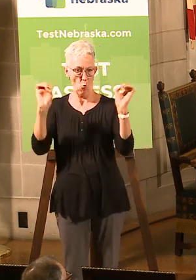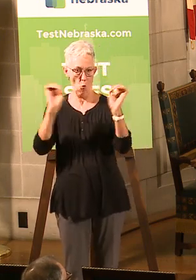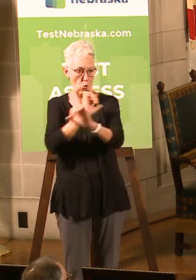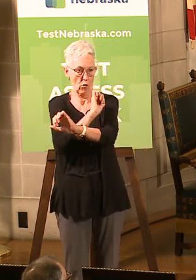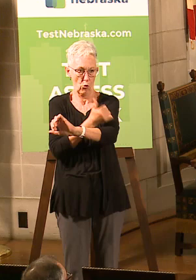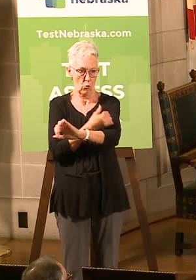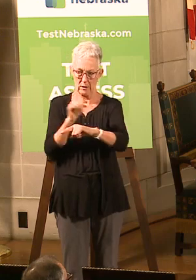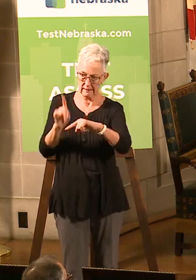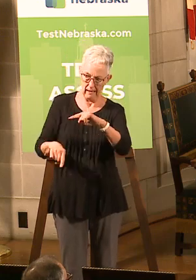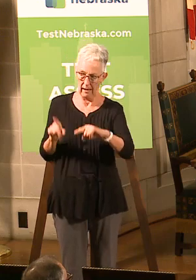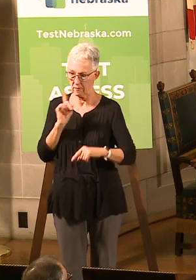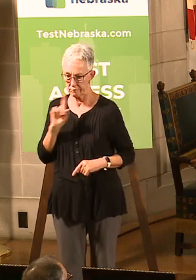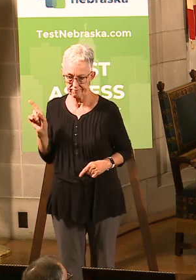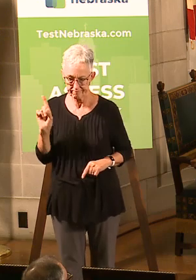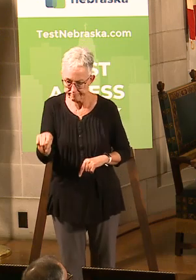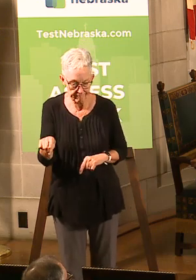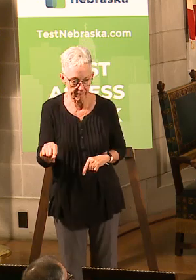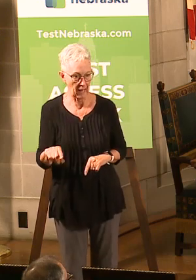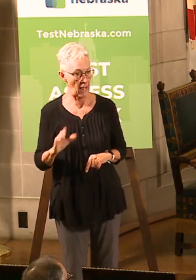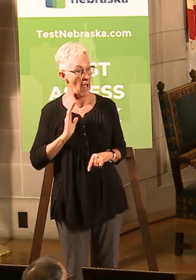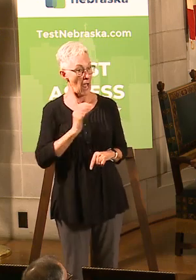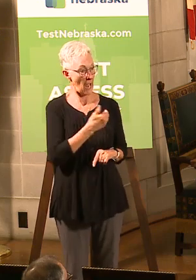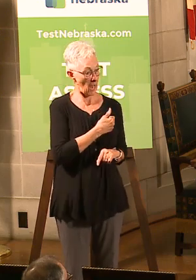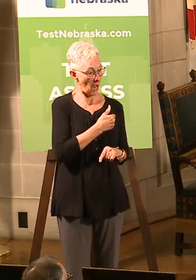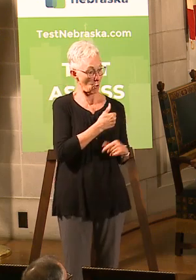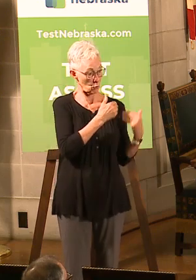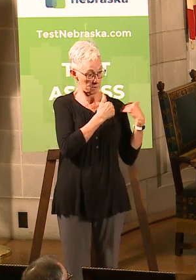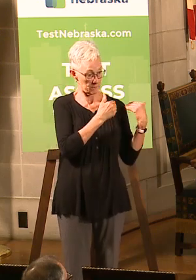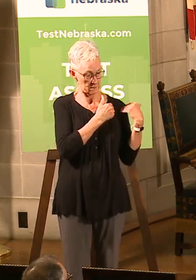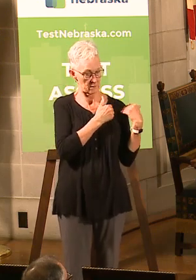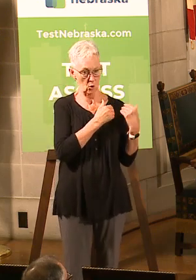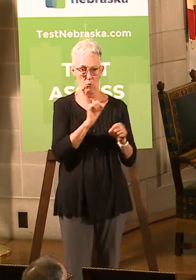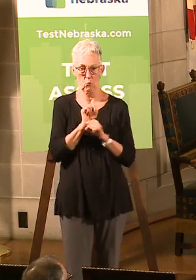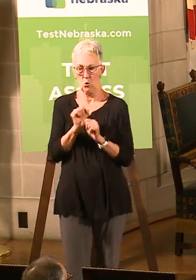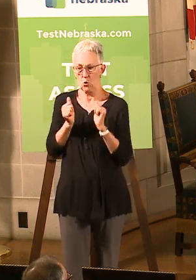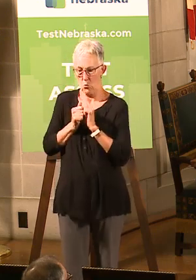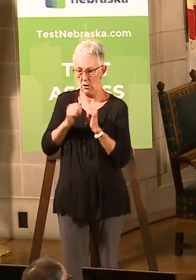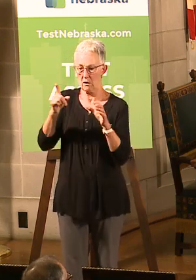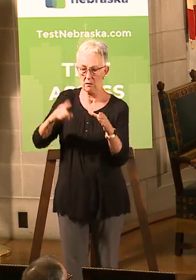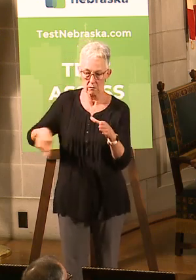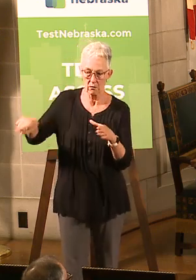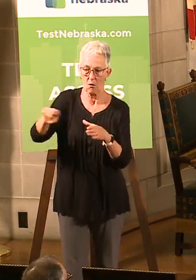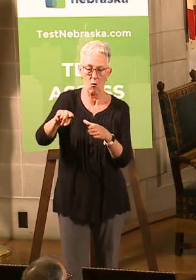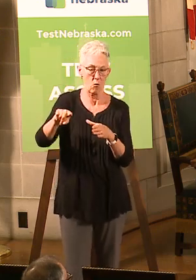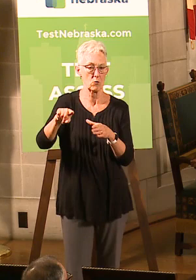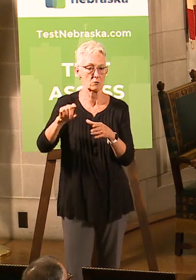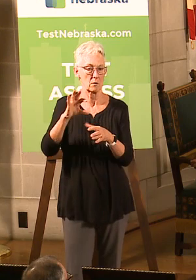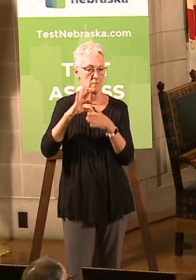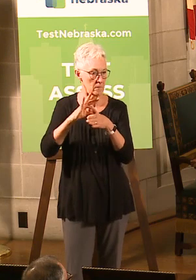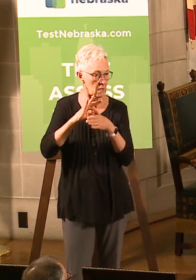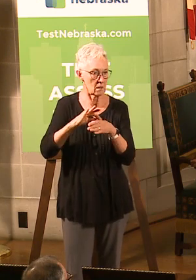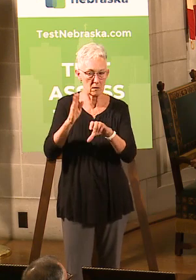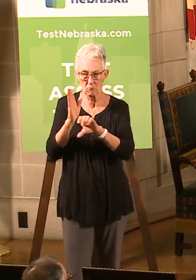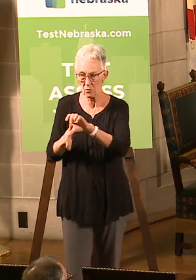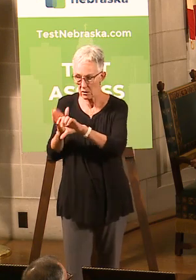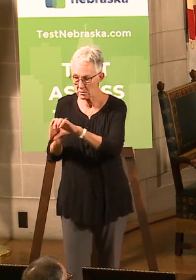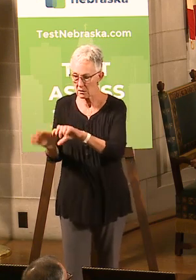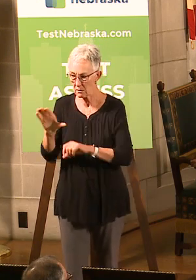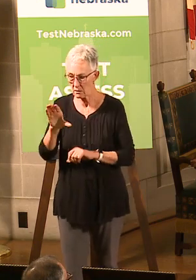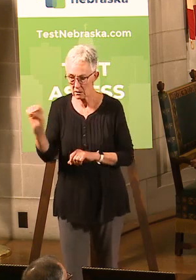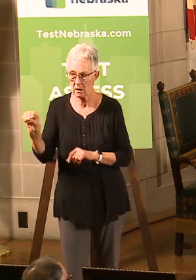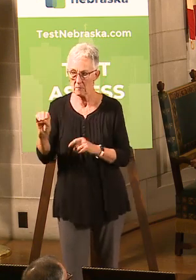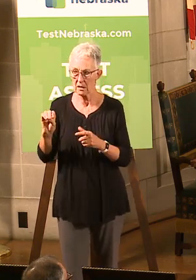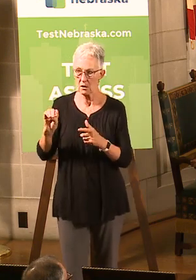The role the state have is working with the food processors to be able to help them do that social distancing in a collaborative way. So we are working